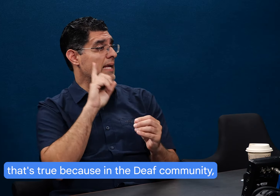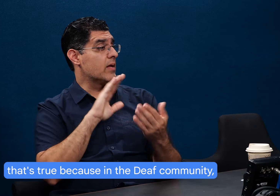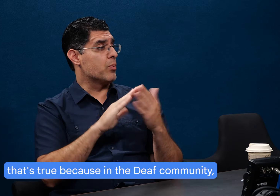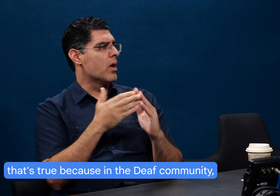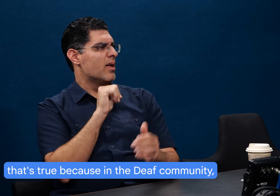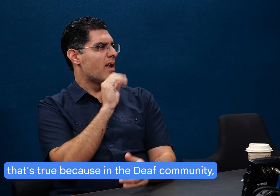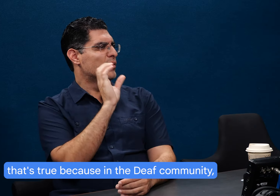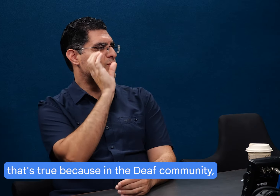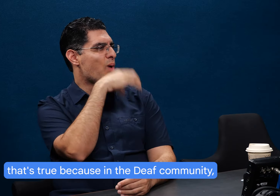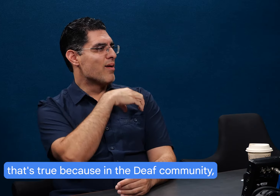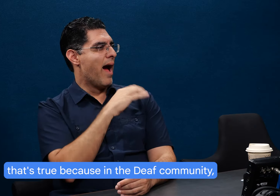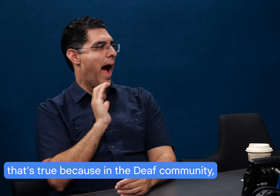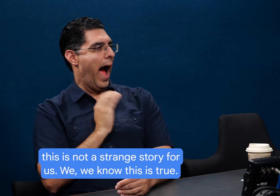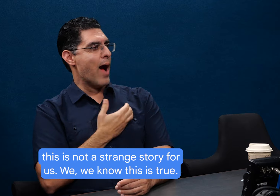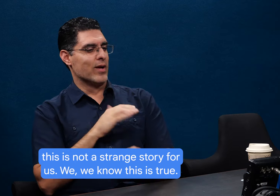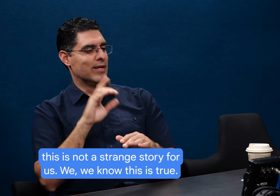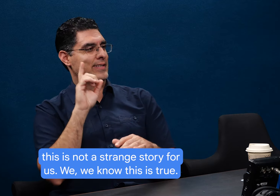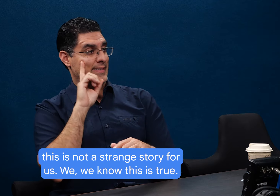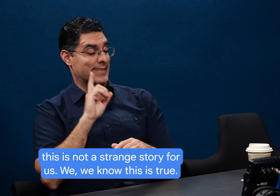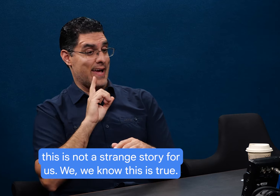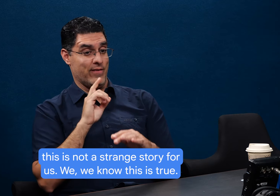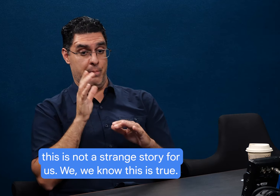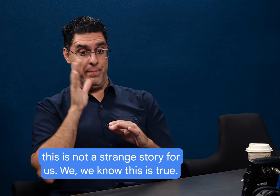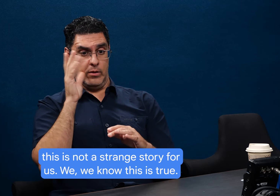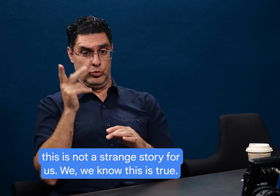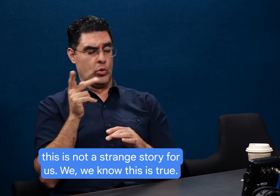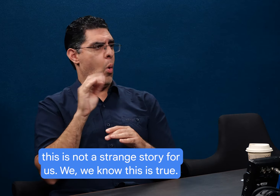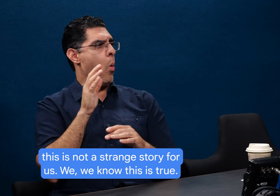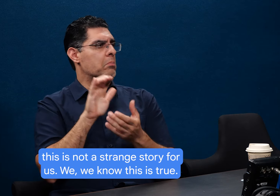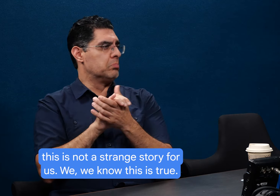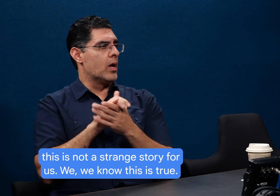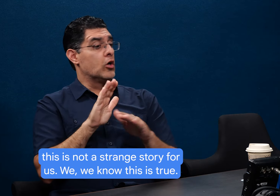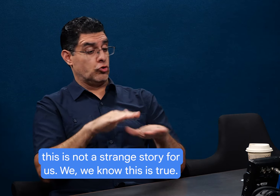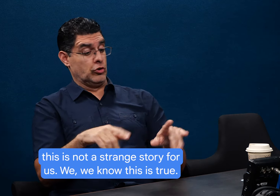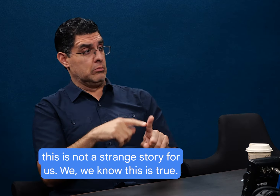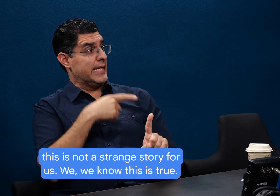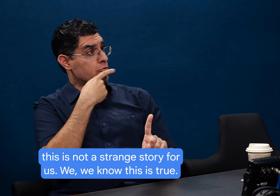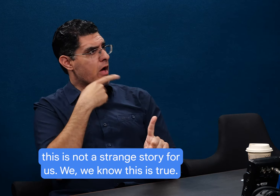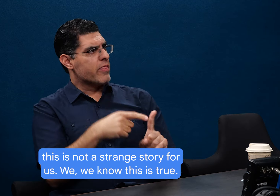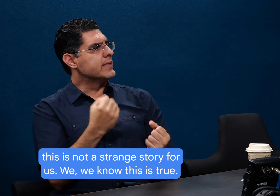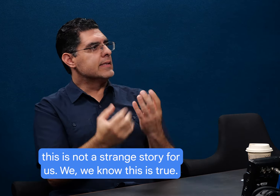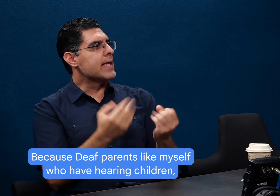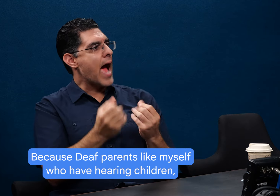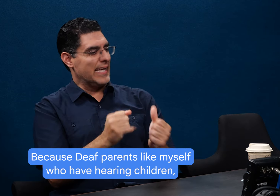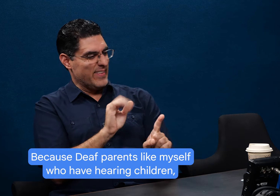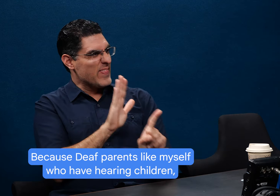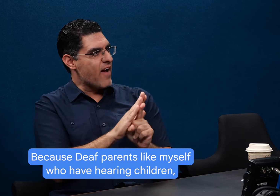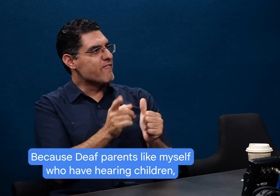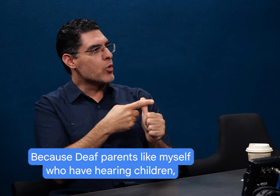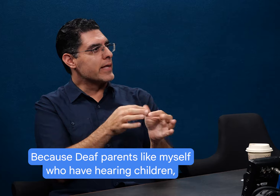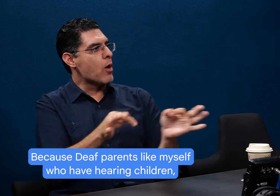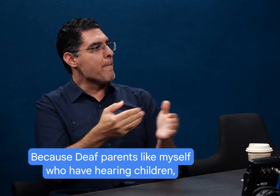that's true because in the deaf community, this is not a strange story for us. We know this is true because